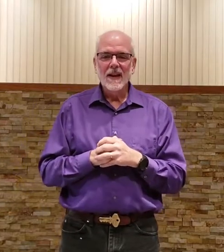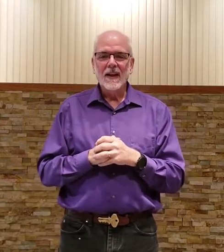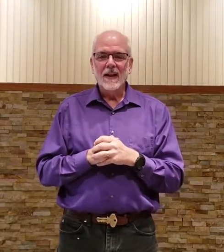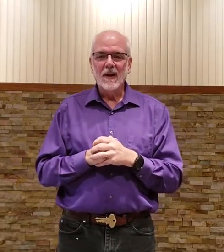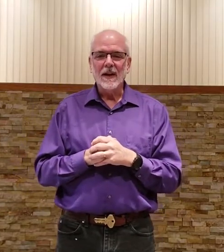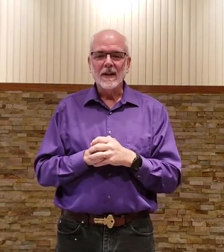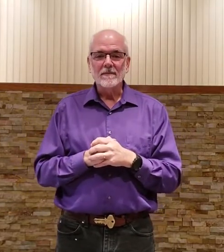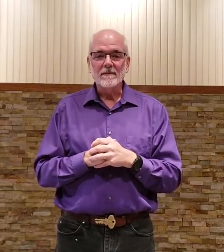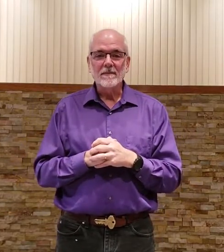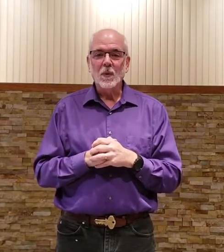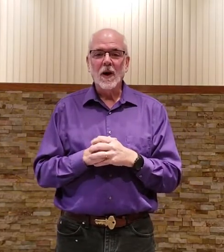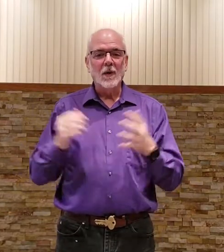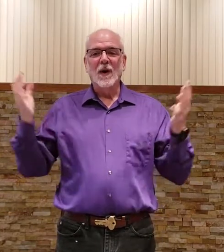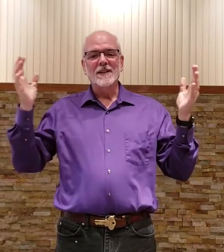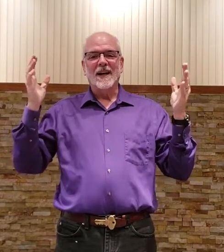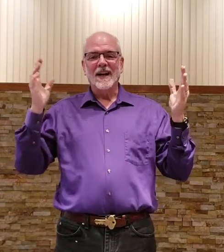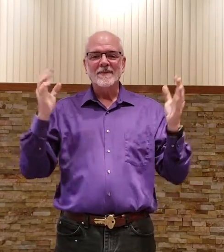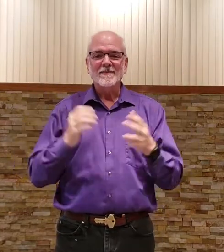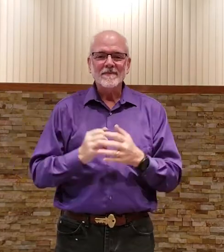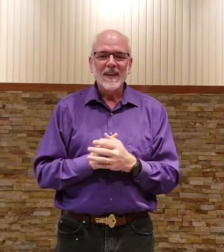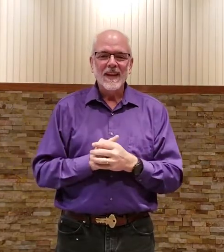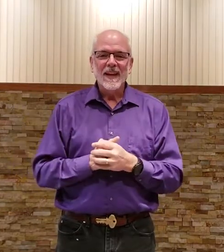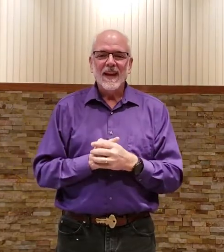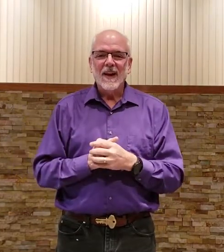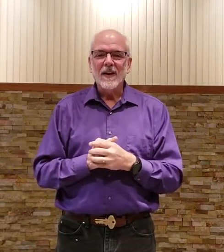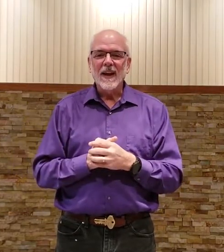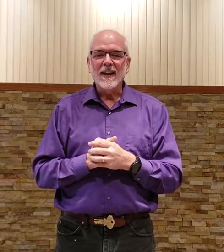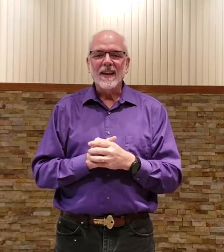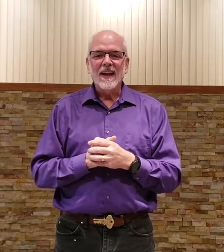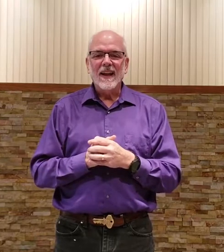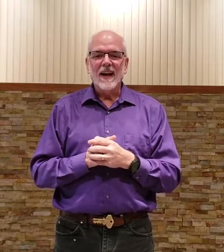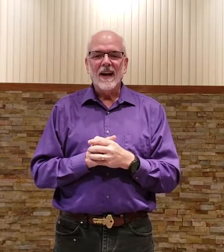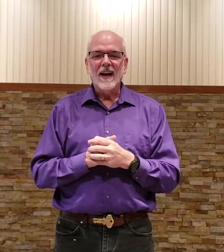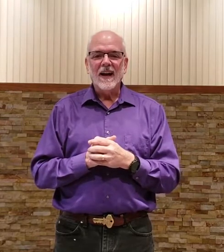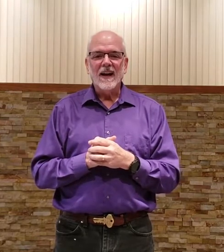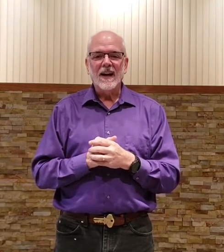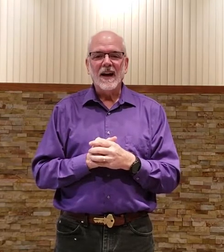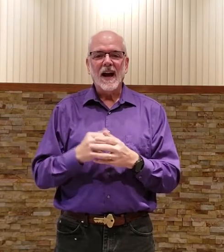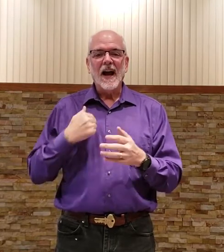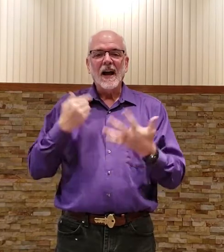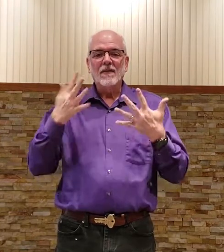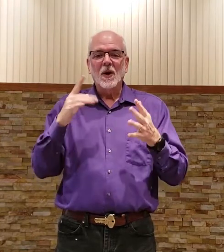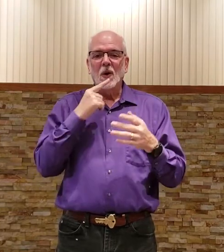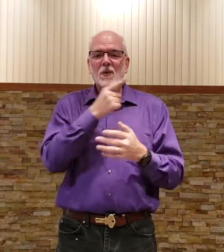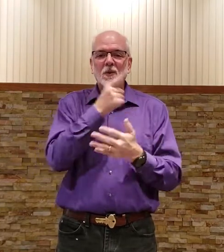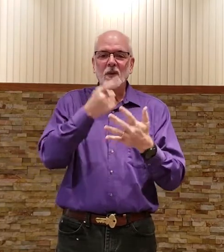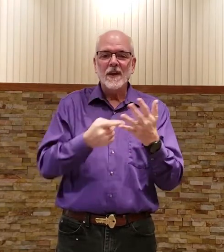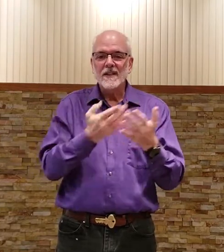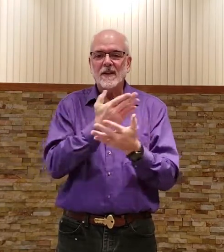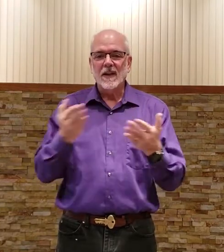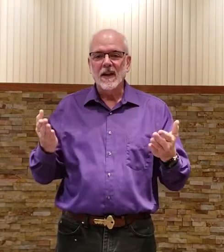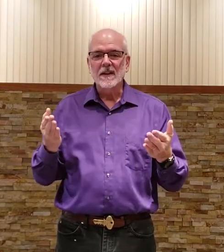okay where was i okay uh i have told you these things